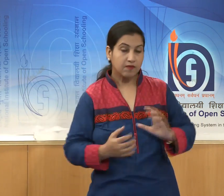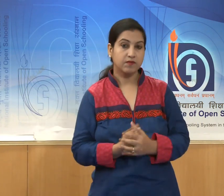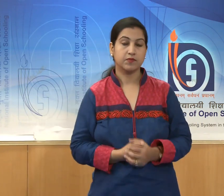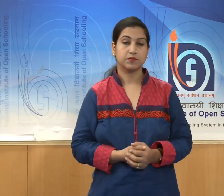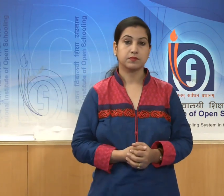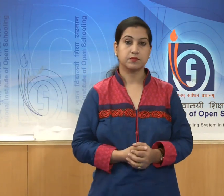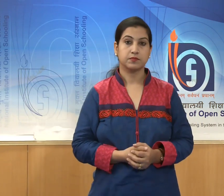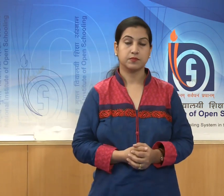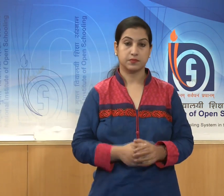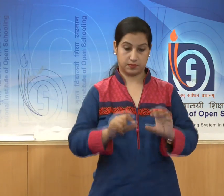abacus.